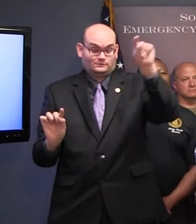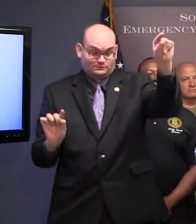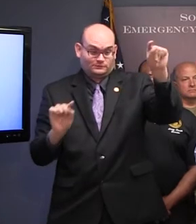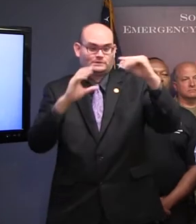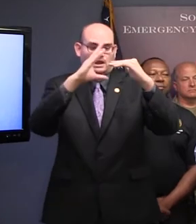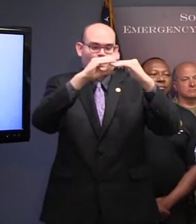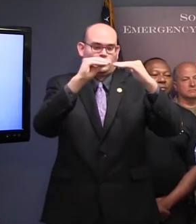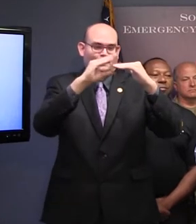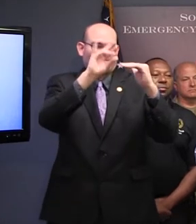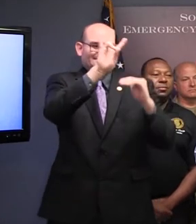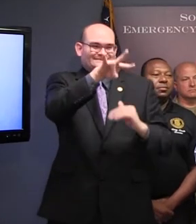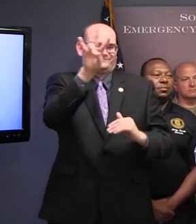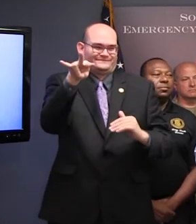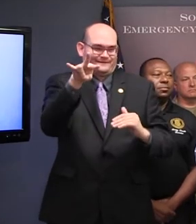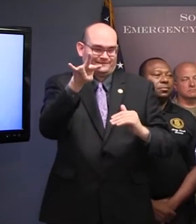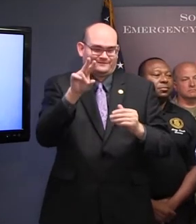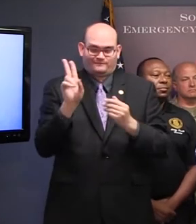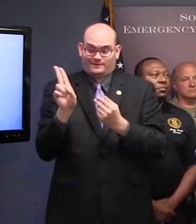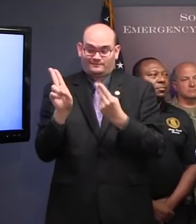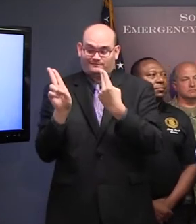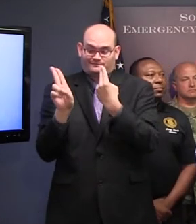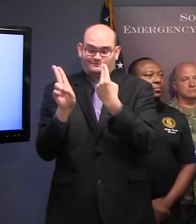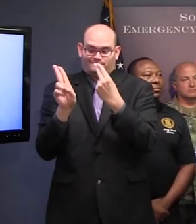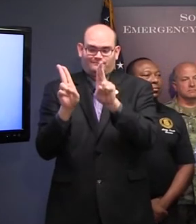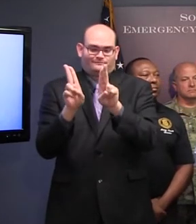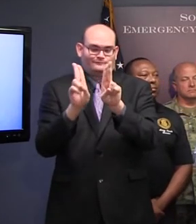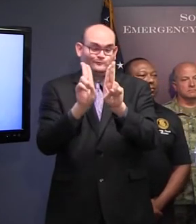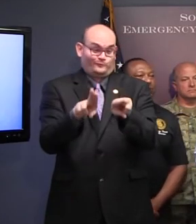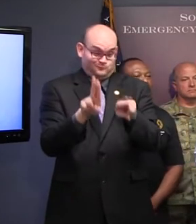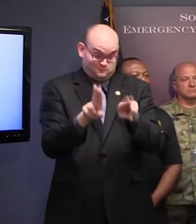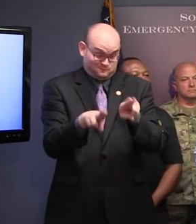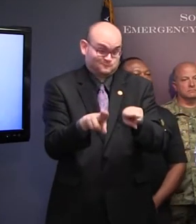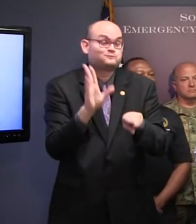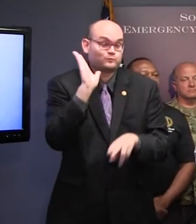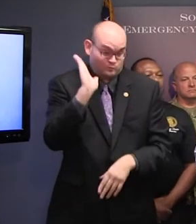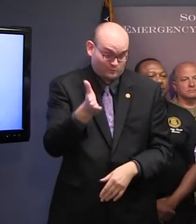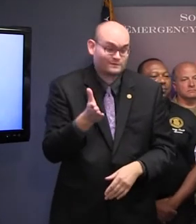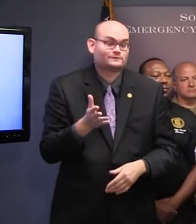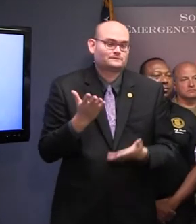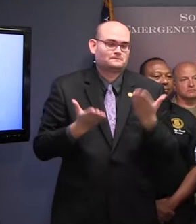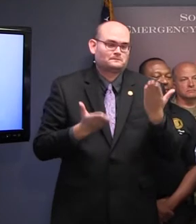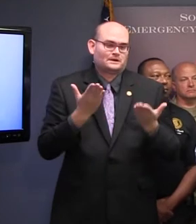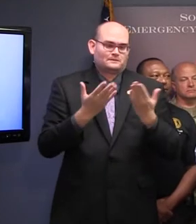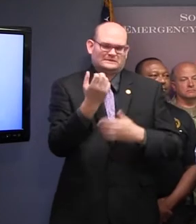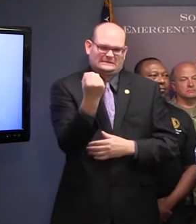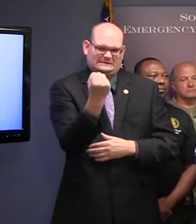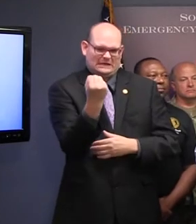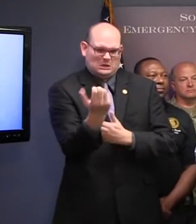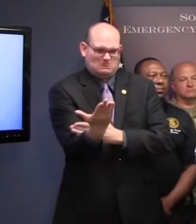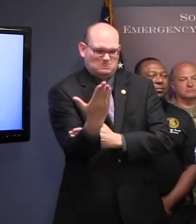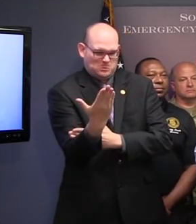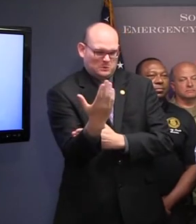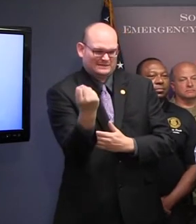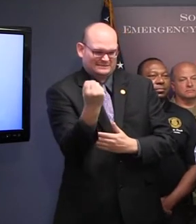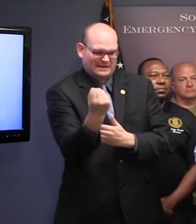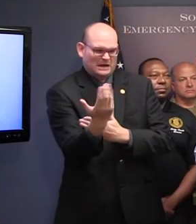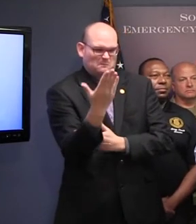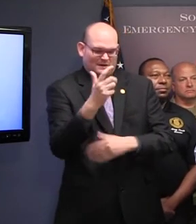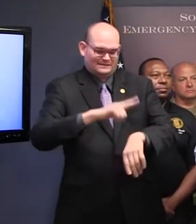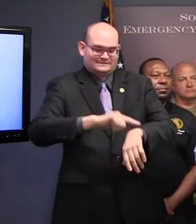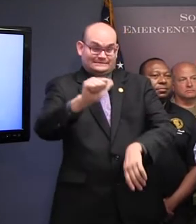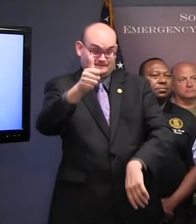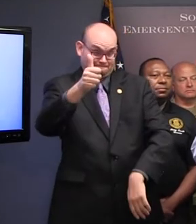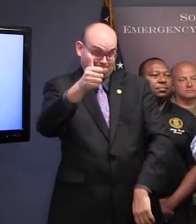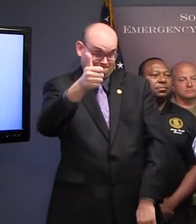place, we believe, at about 10 o'clock on Saturday morning, at which time that would be the same